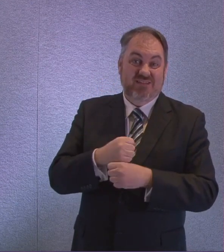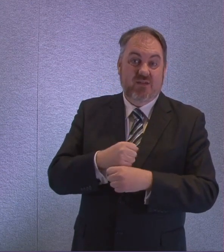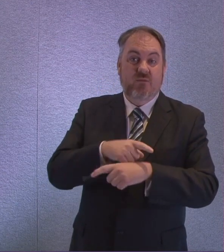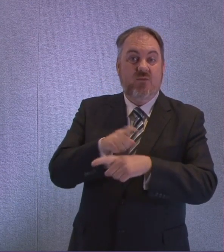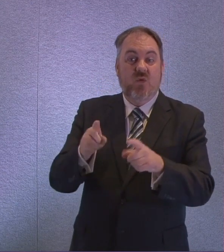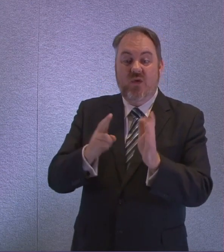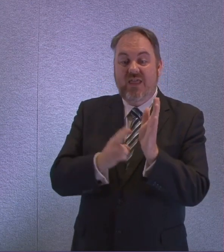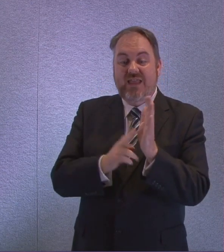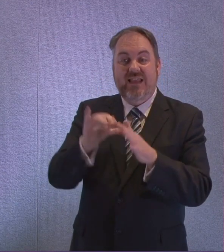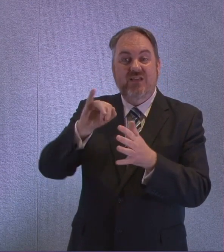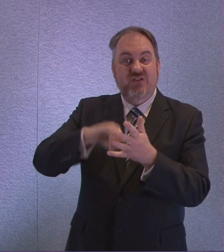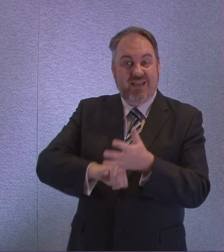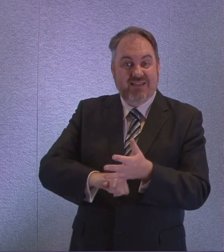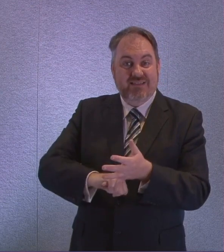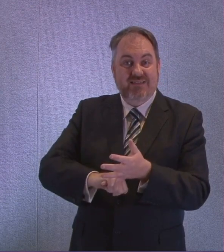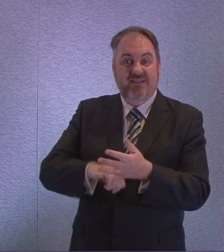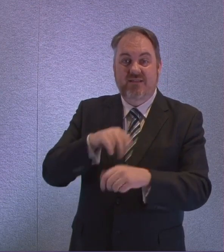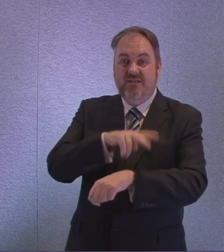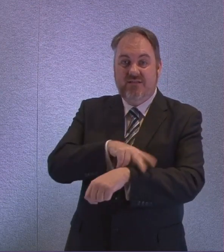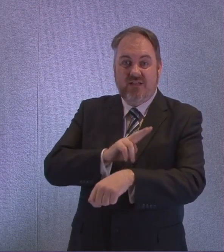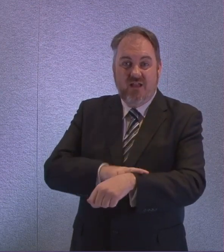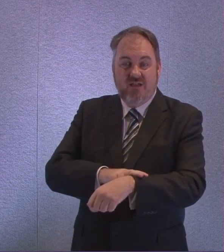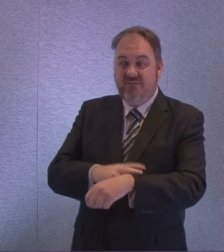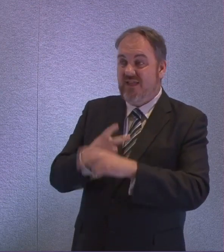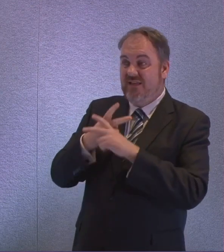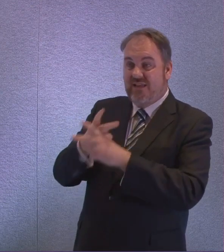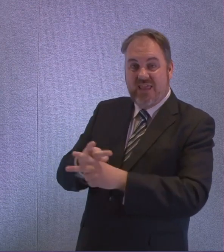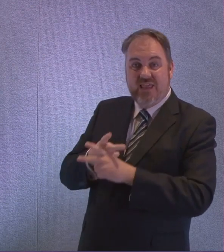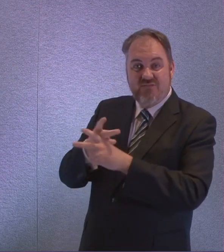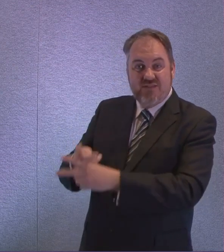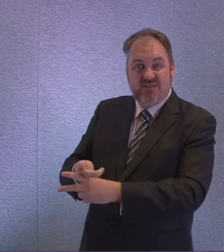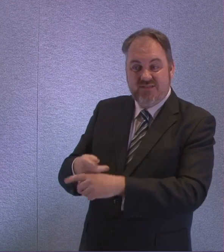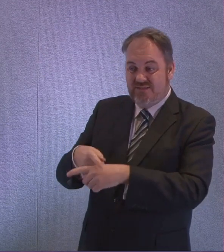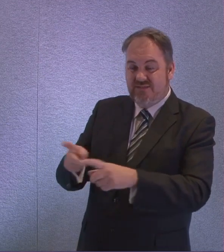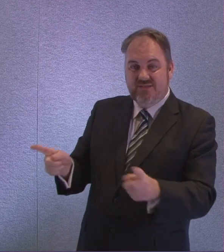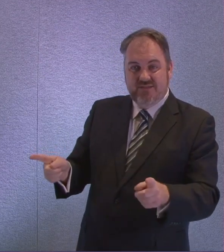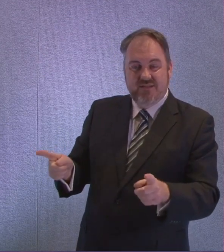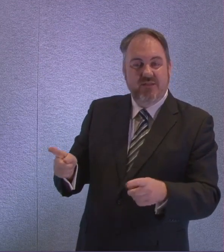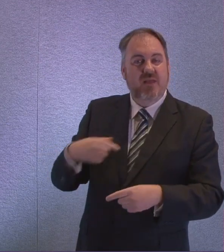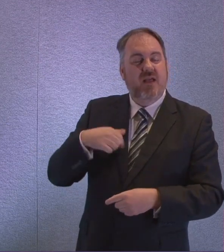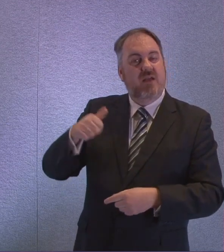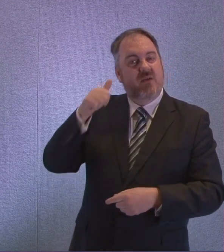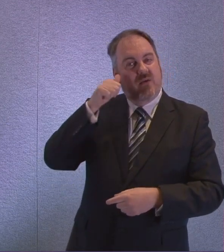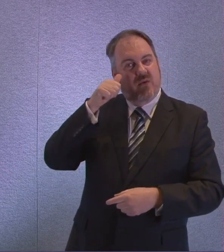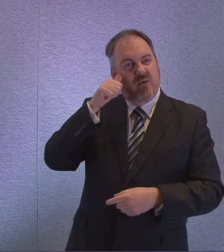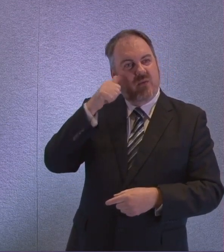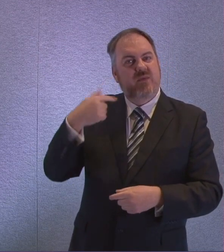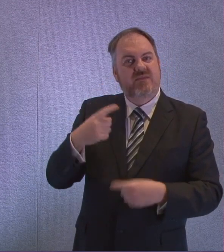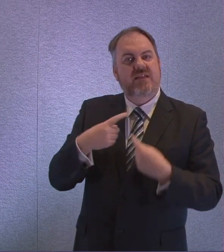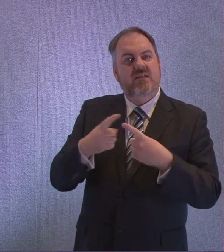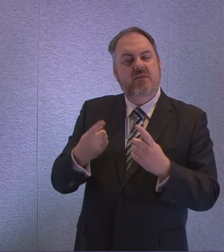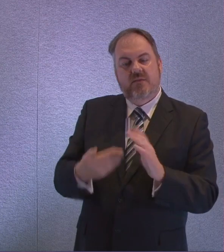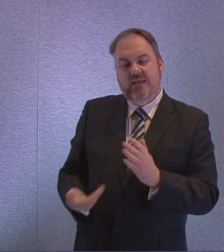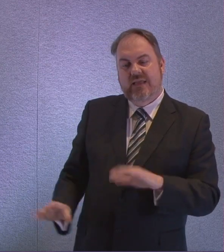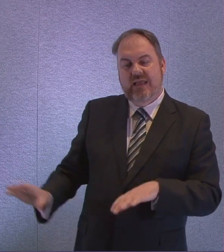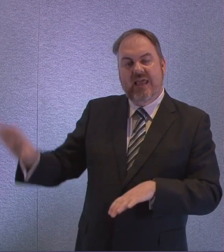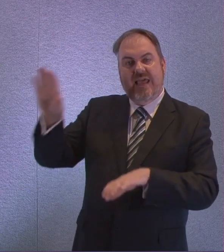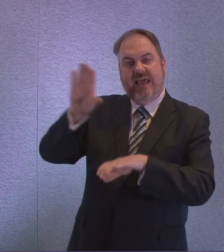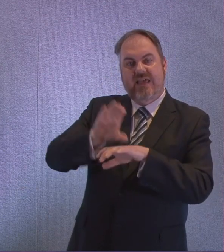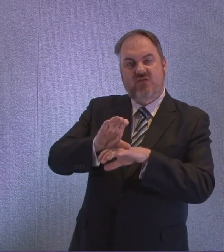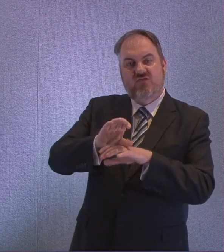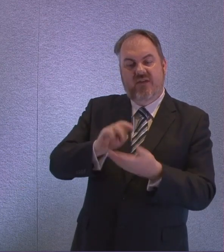health and care workers so we are mindful of this right now a couple of weeks ago I think it was we announced additional funding to